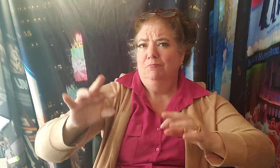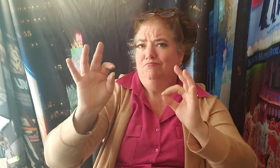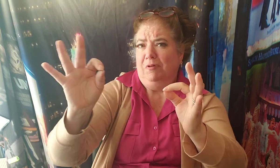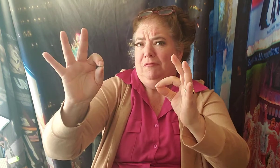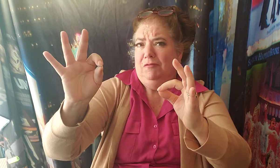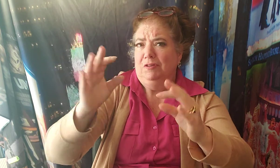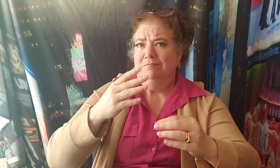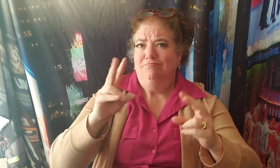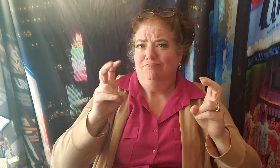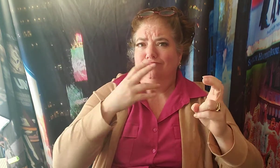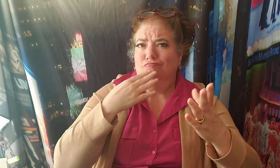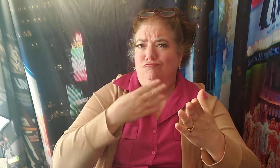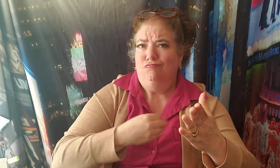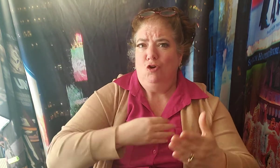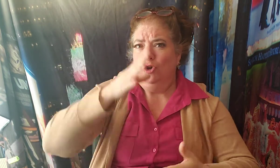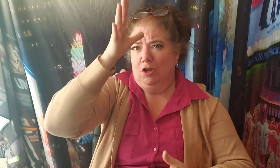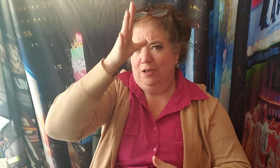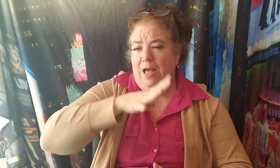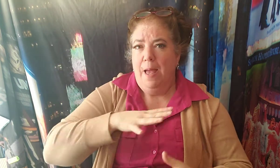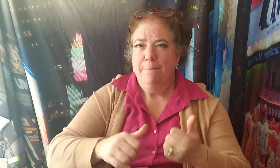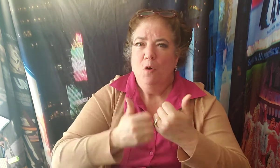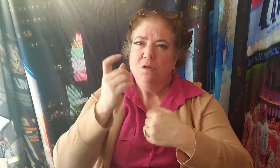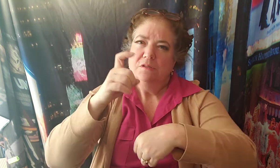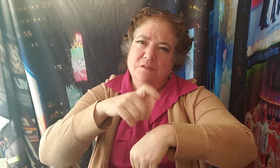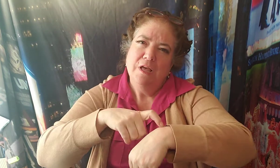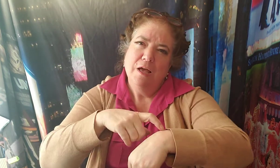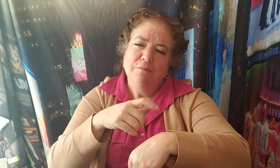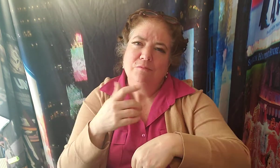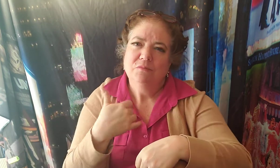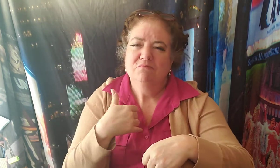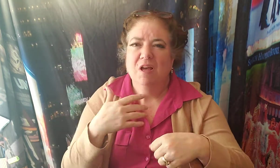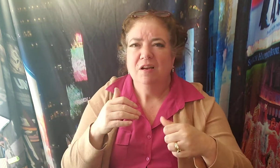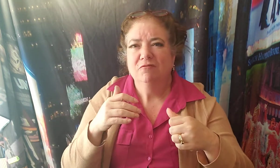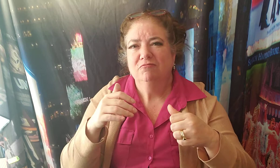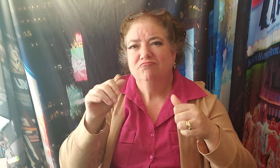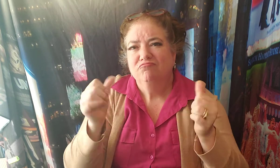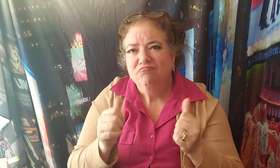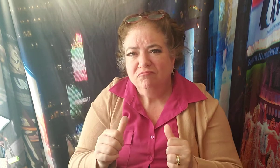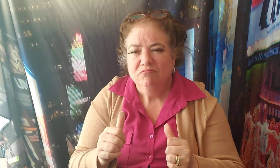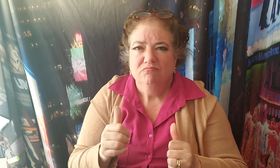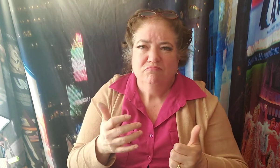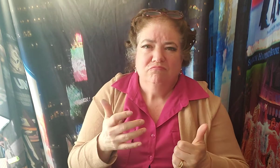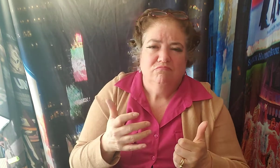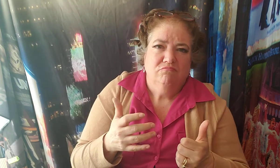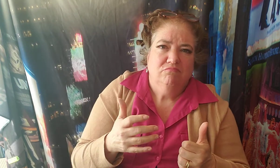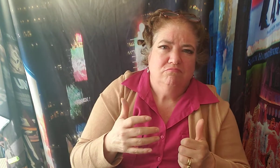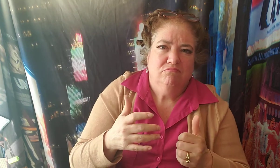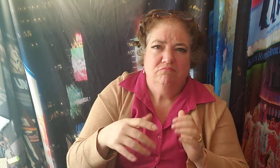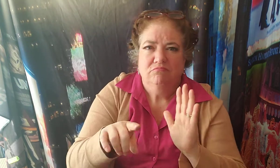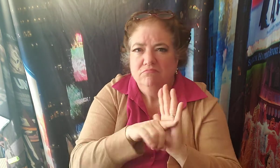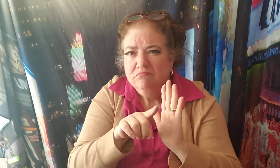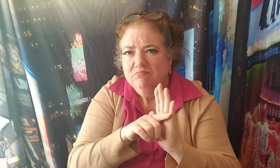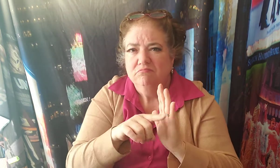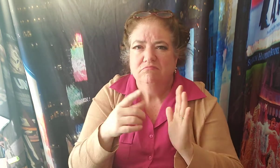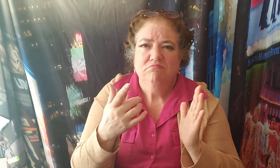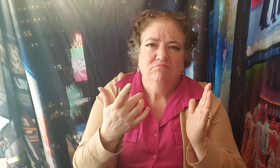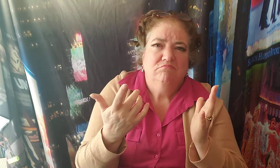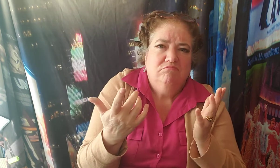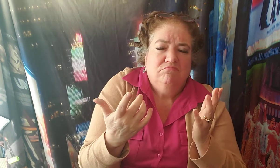guy, right? And this musical, this Broadway musical, had the same feel, the same taste, the